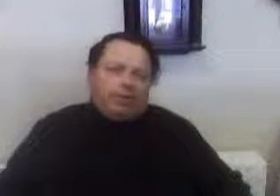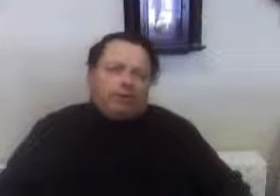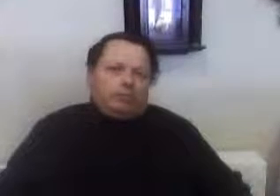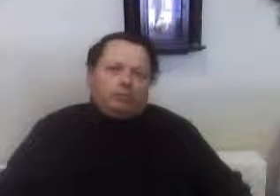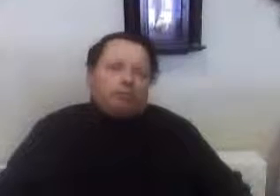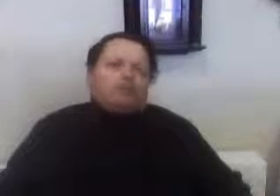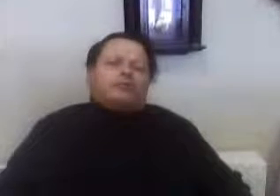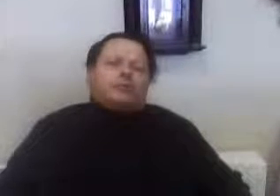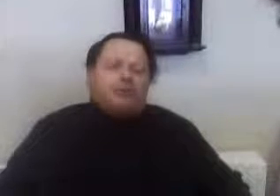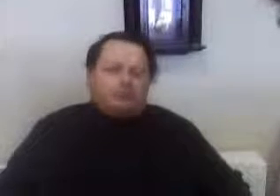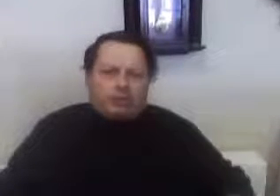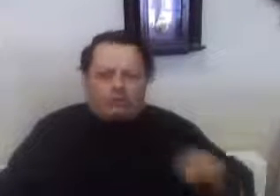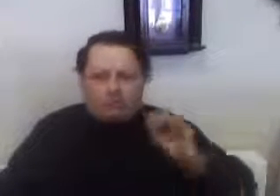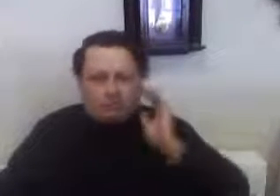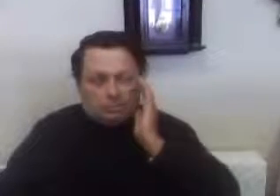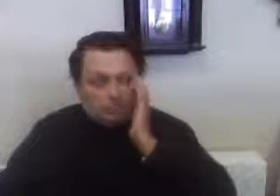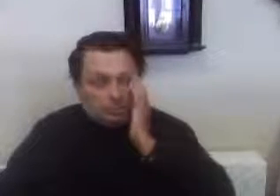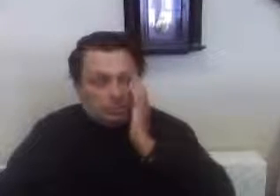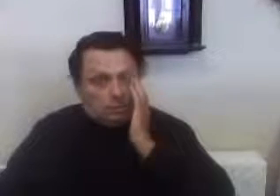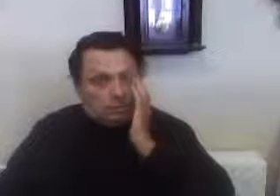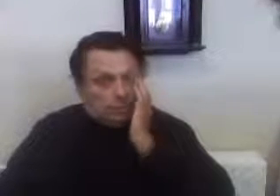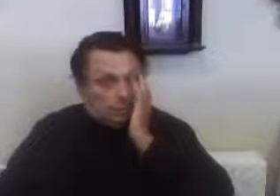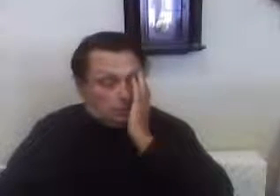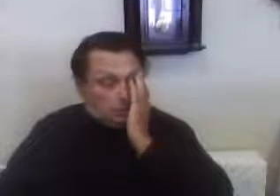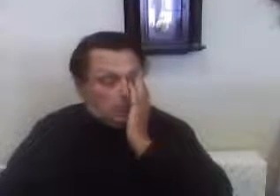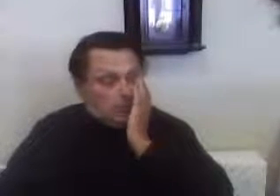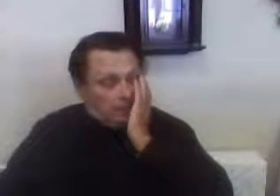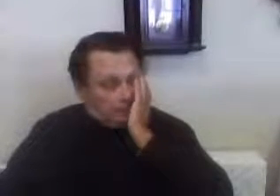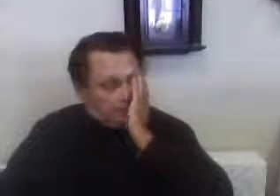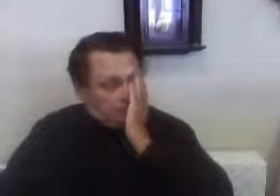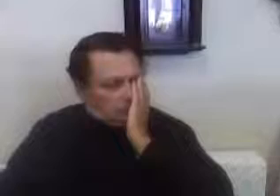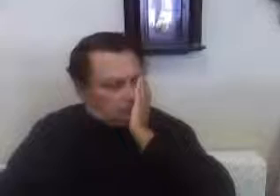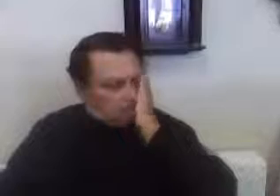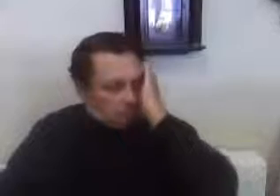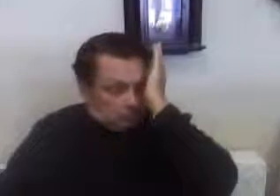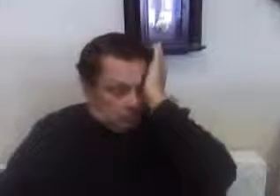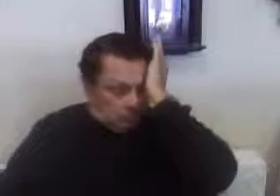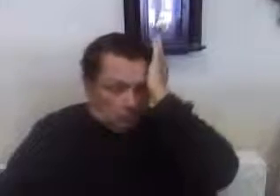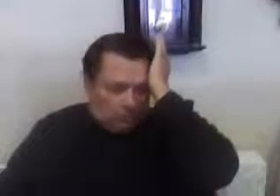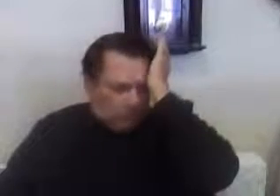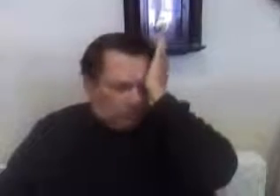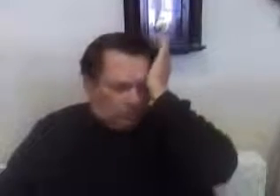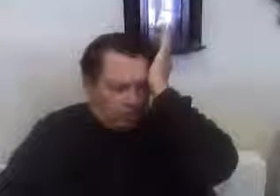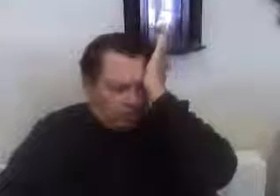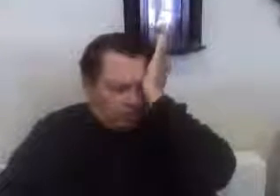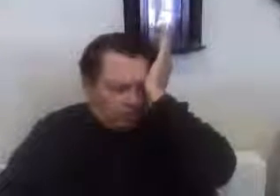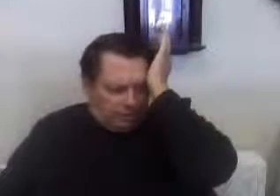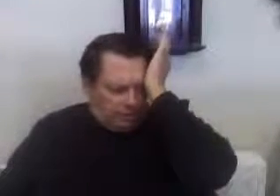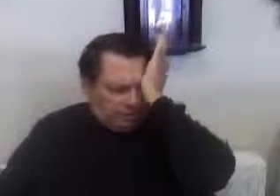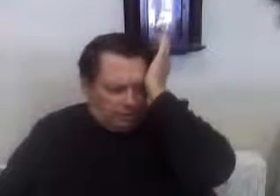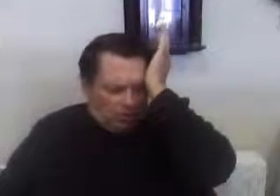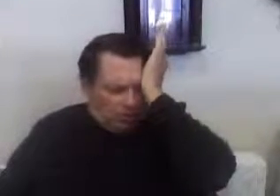doing them 200 years ago. See, socialism is